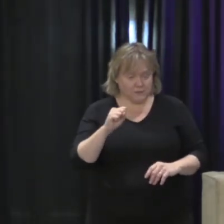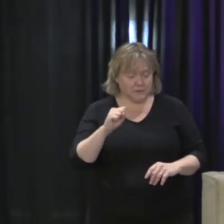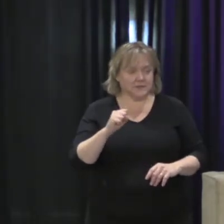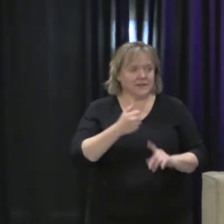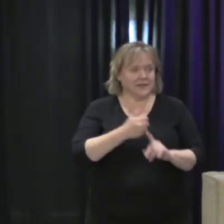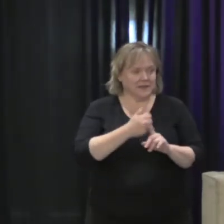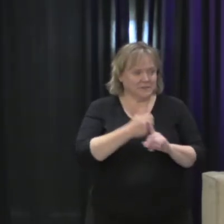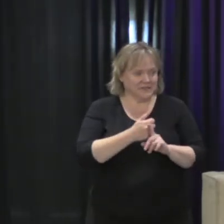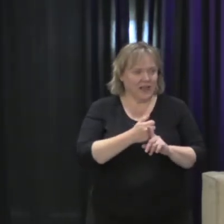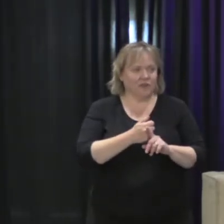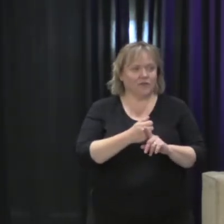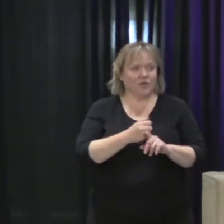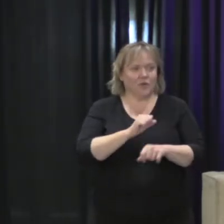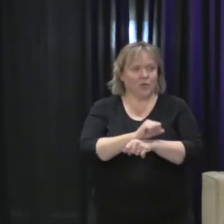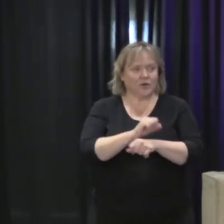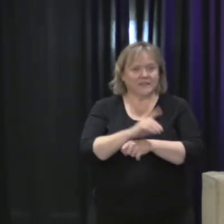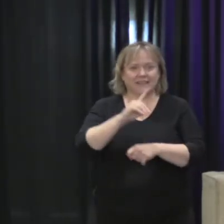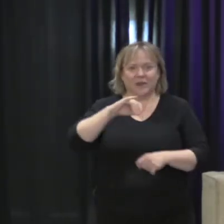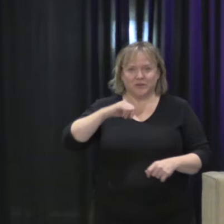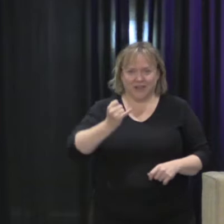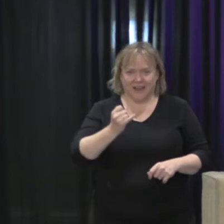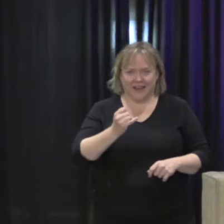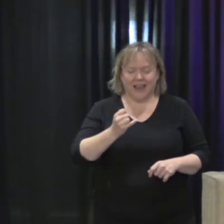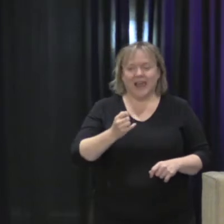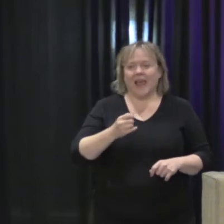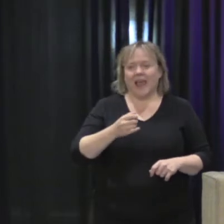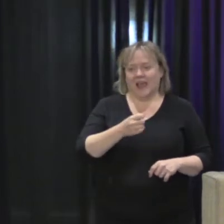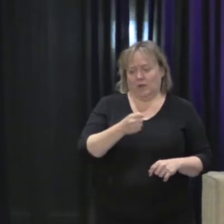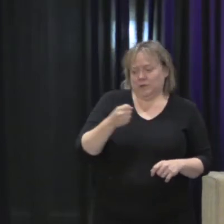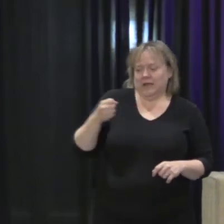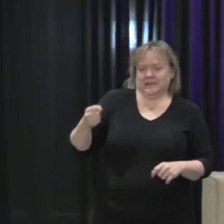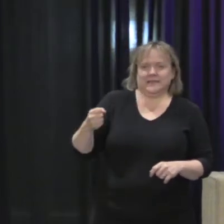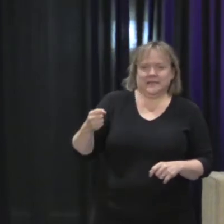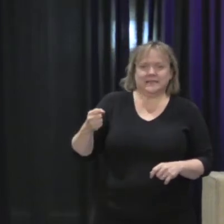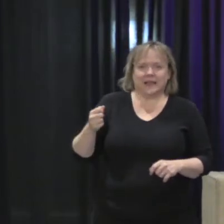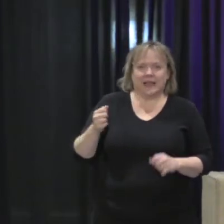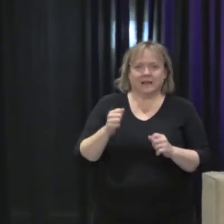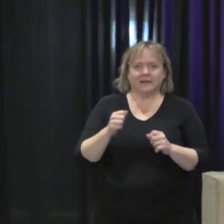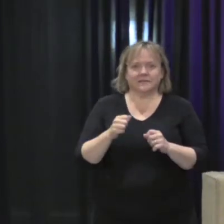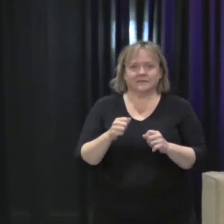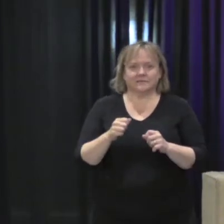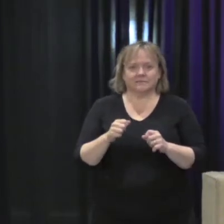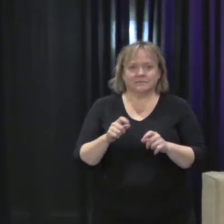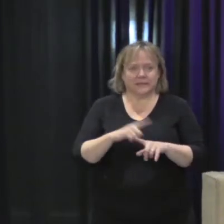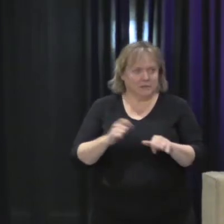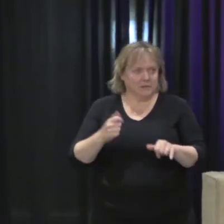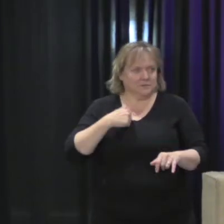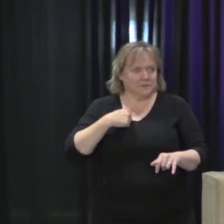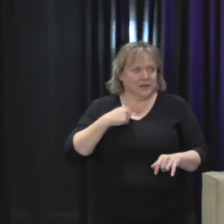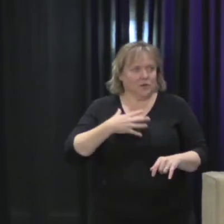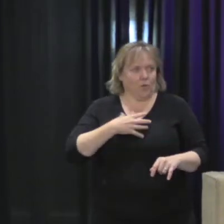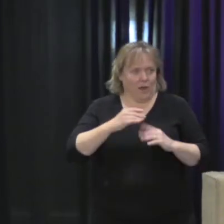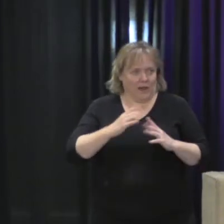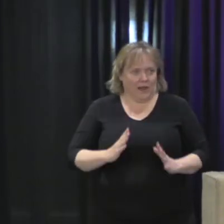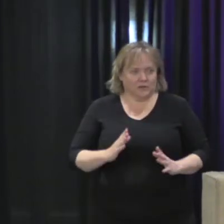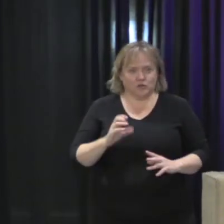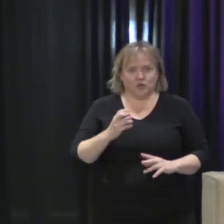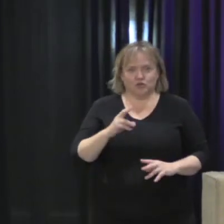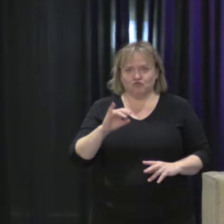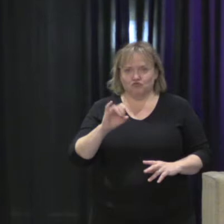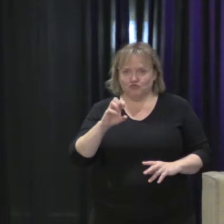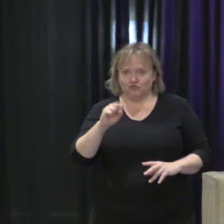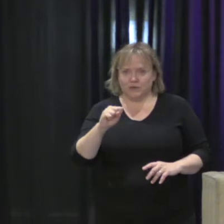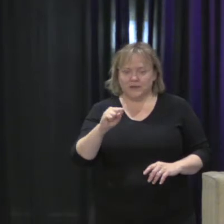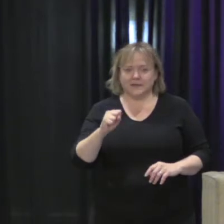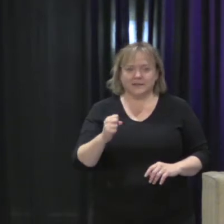excuse me, detailed with us at the White House. Chris came over and brought her